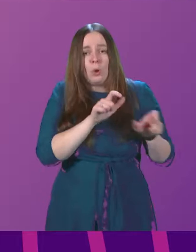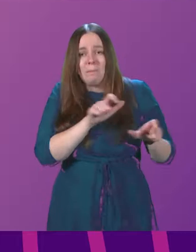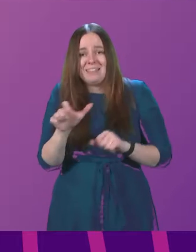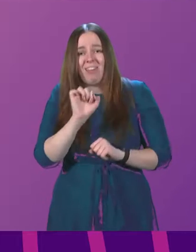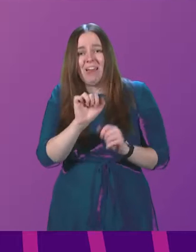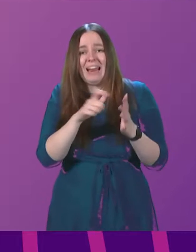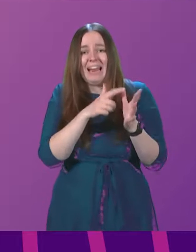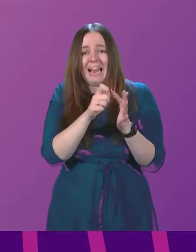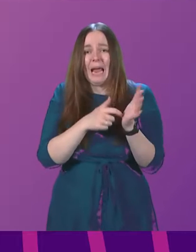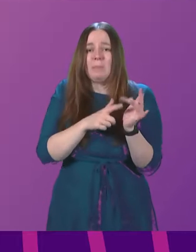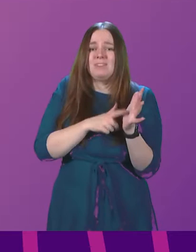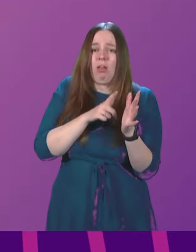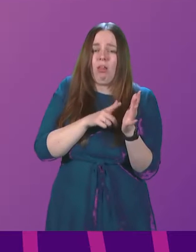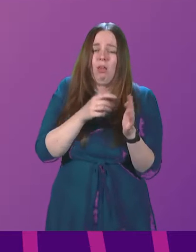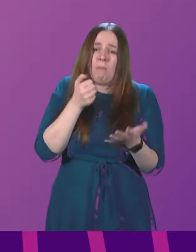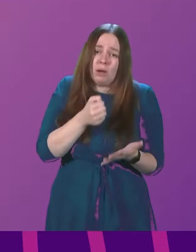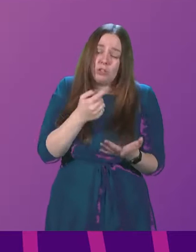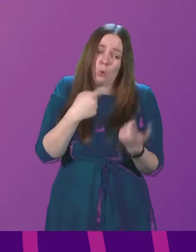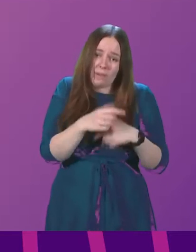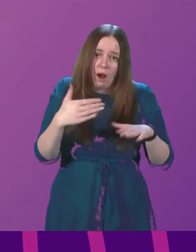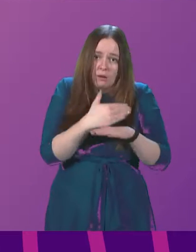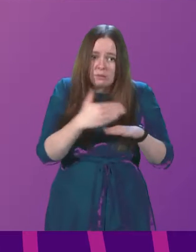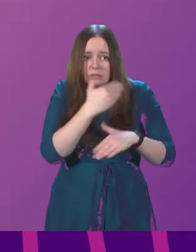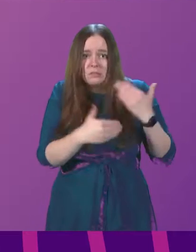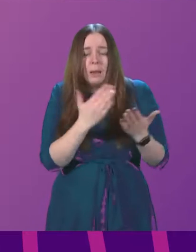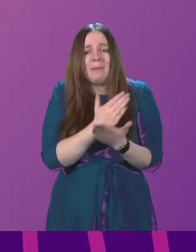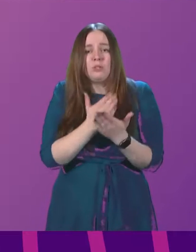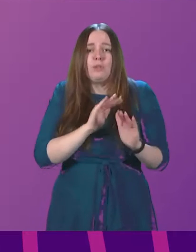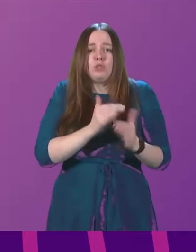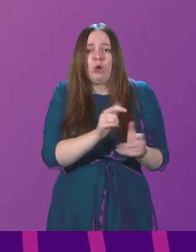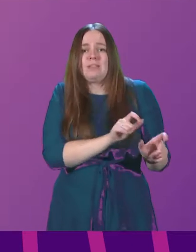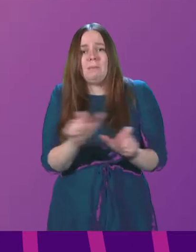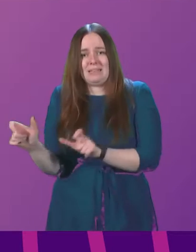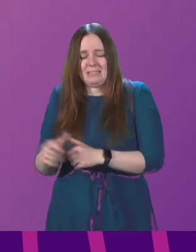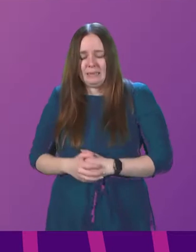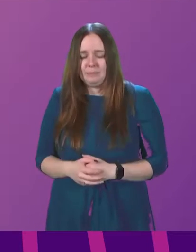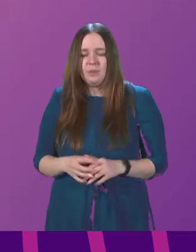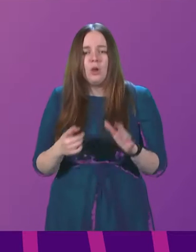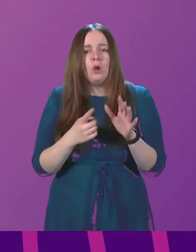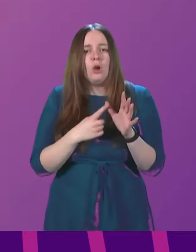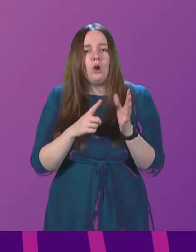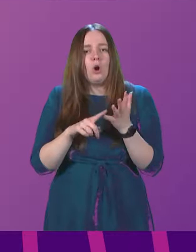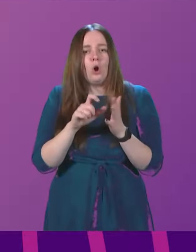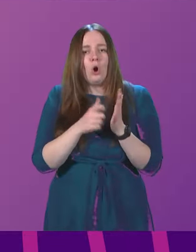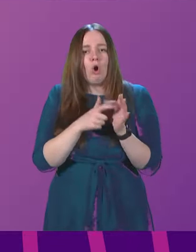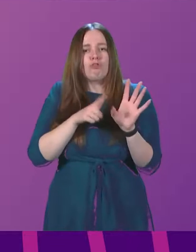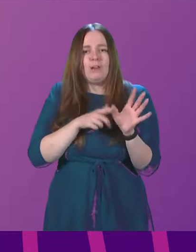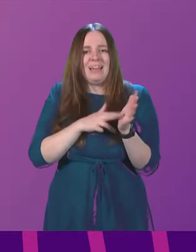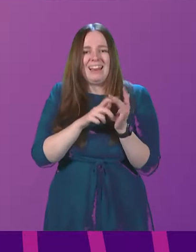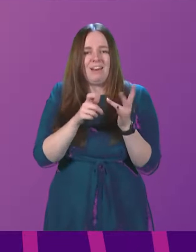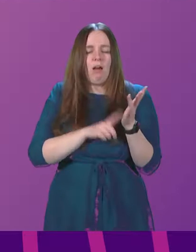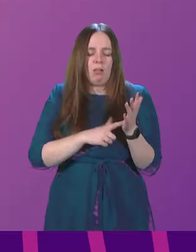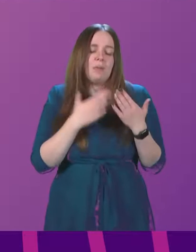capital budget. So we are taking the action necessary to ensure these services are maintained. Audrey Nicoll. Thank you, President,